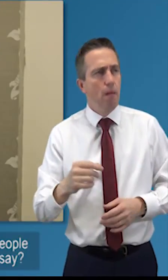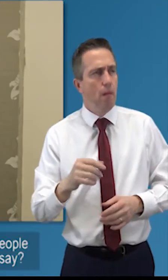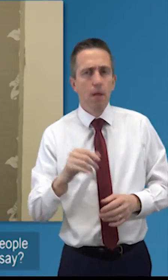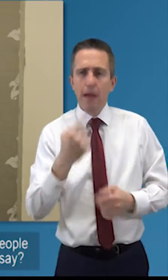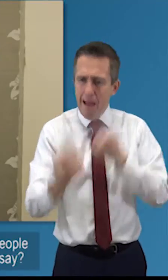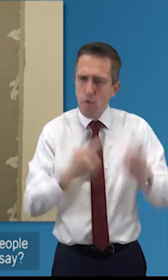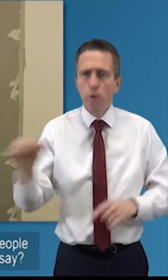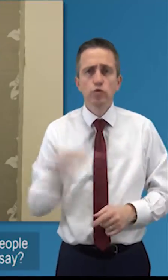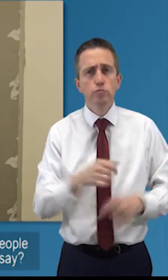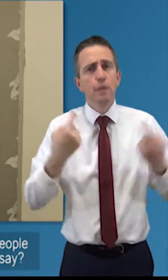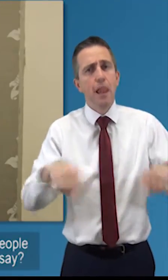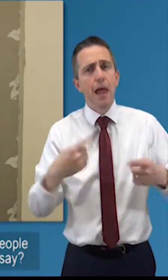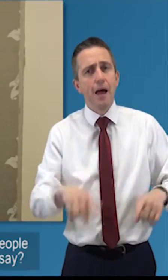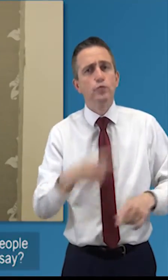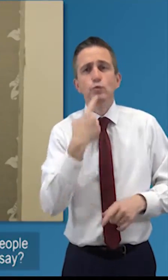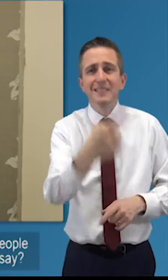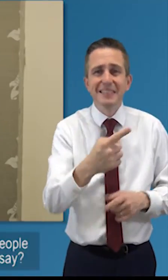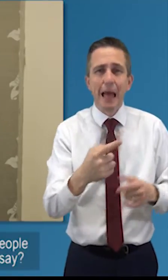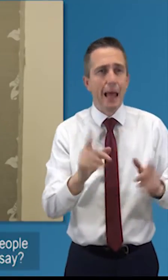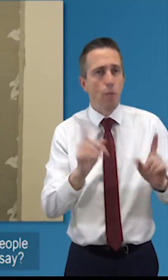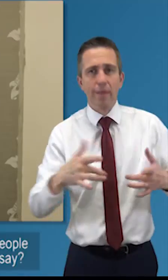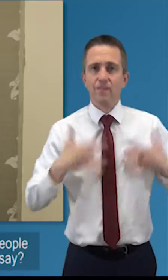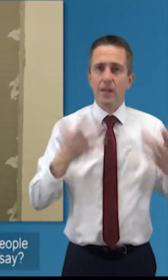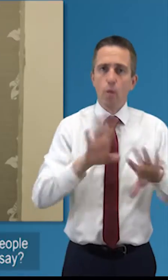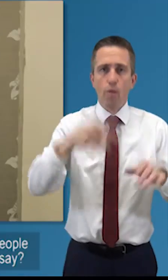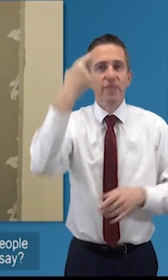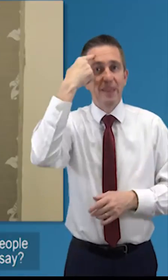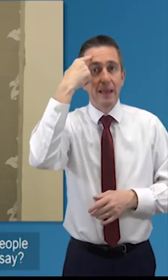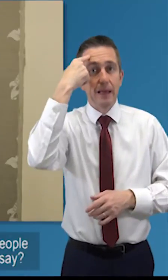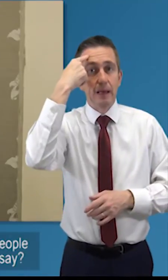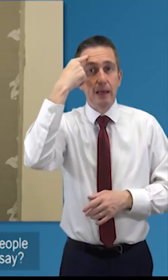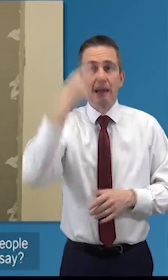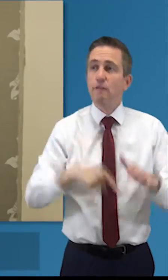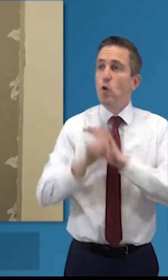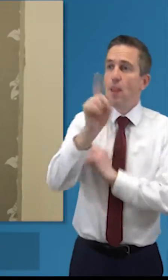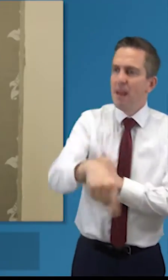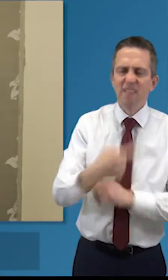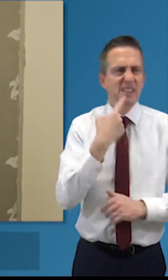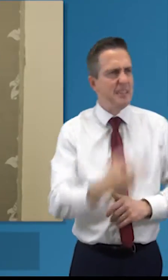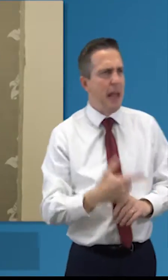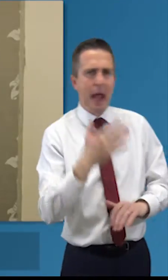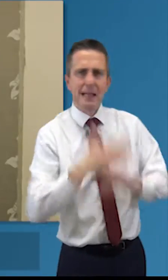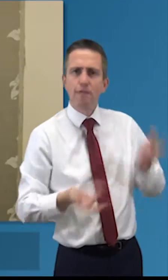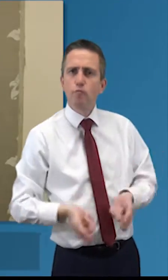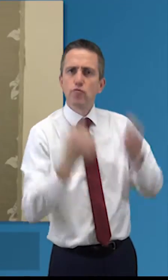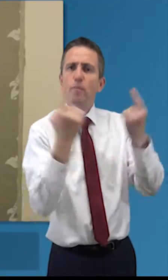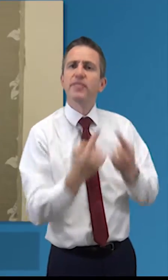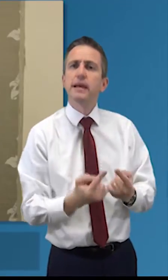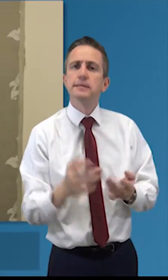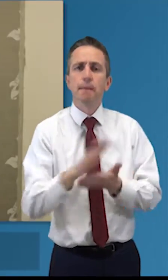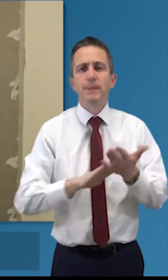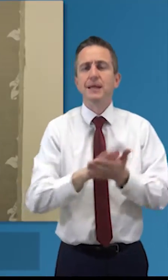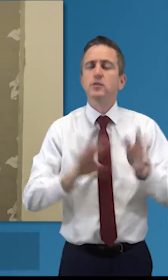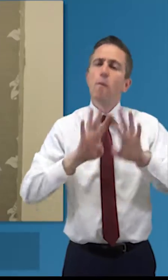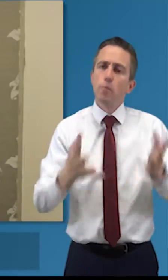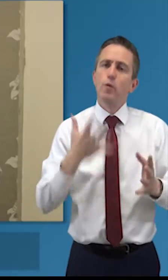what i needed to say did all the people at that meeting get to say what they need to say if the answer to those questions is no then you need to think about